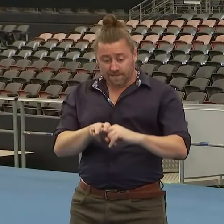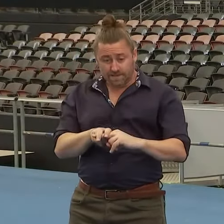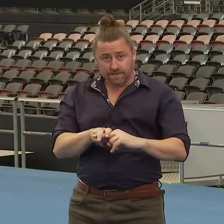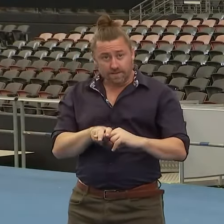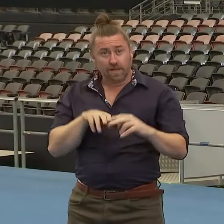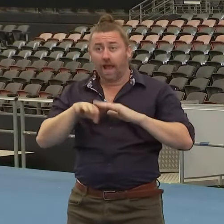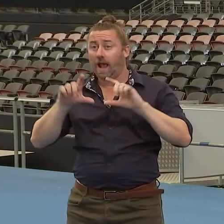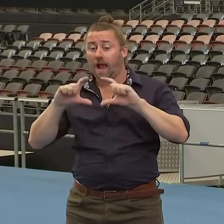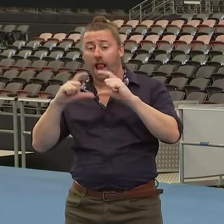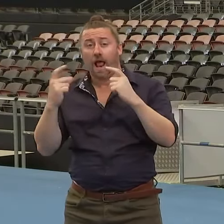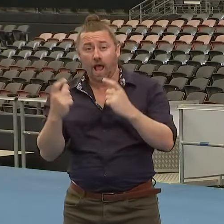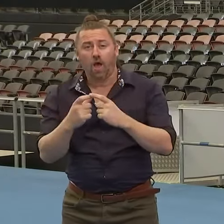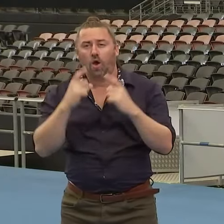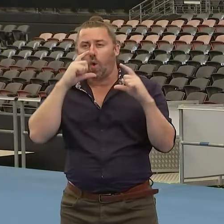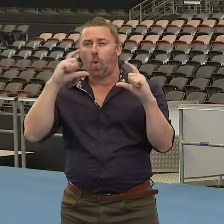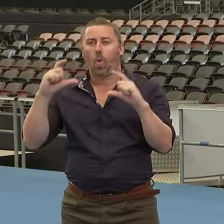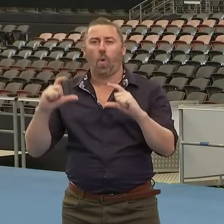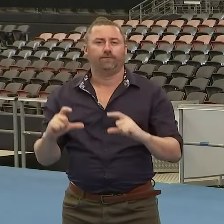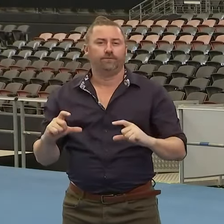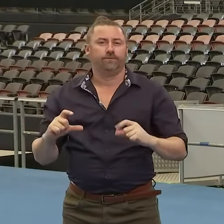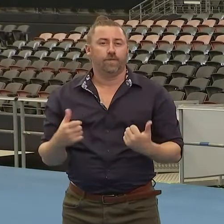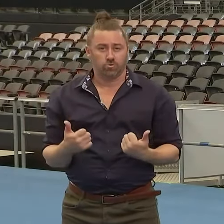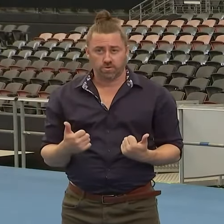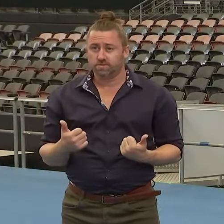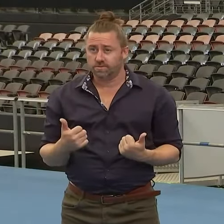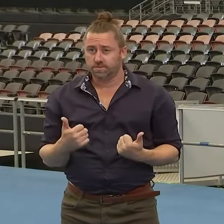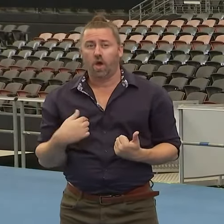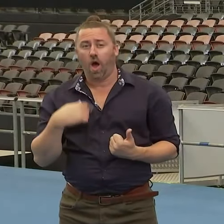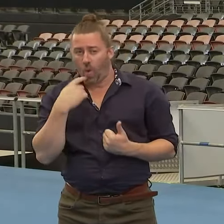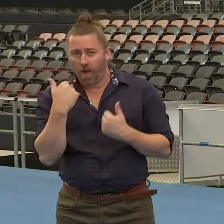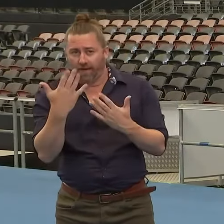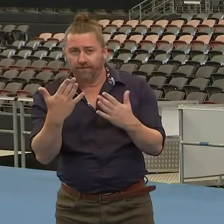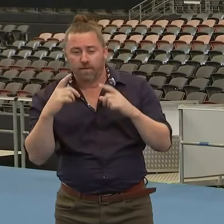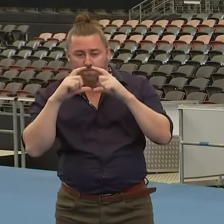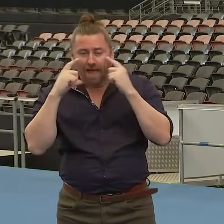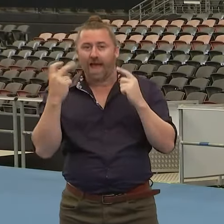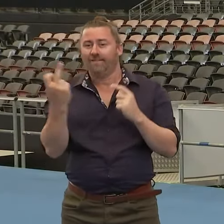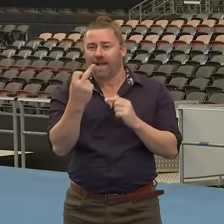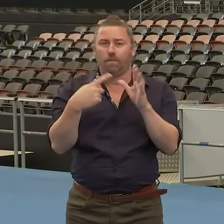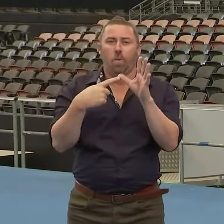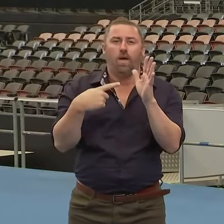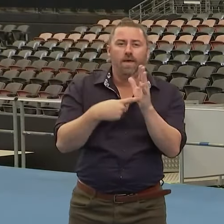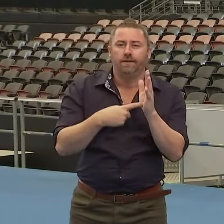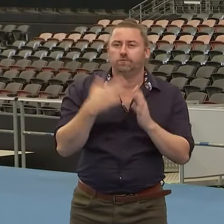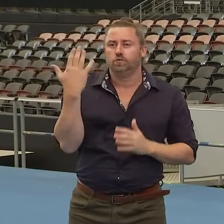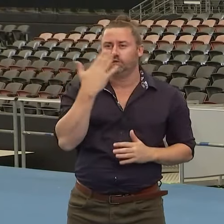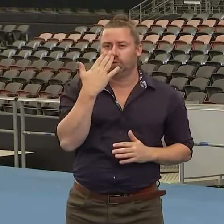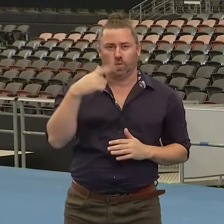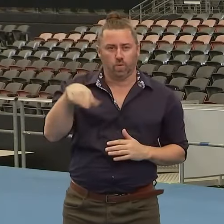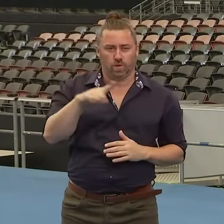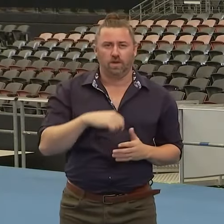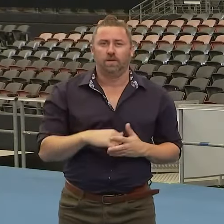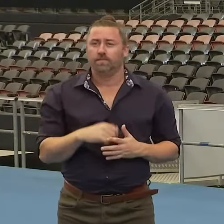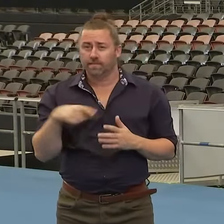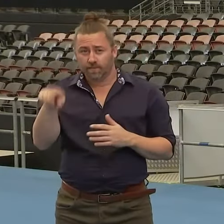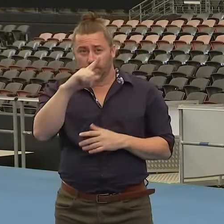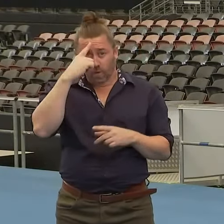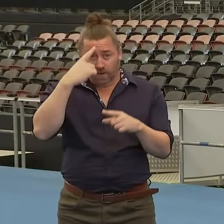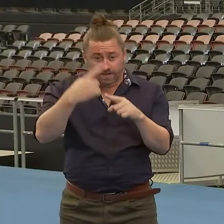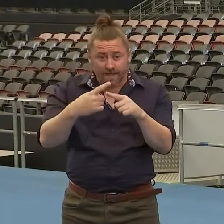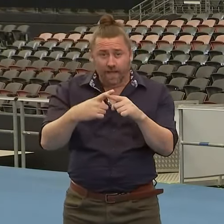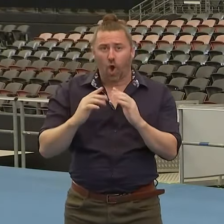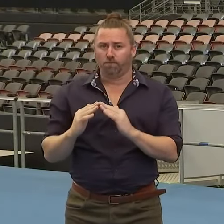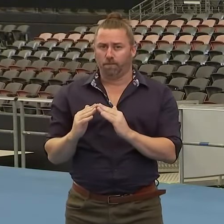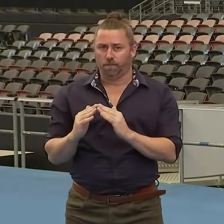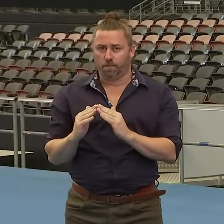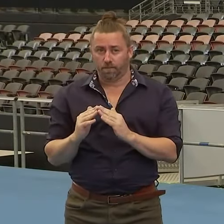said, masks will be available at school. Now it's really important to the whole school community, if you are sick, stay at